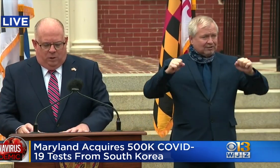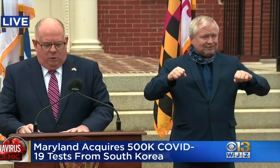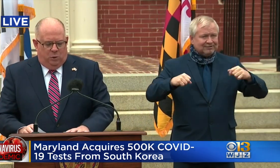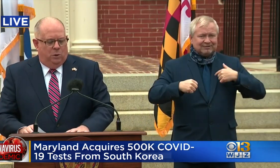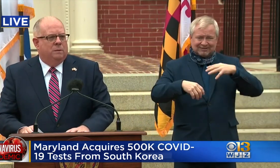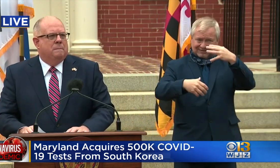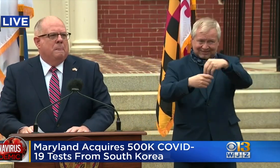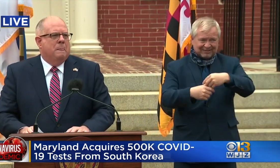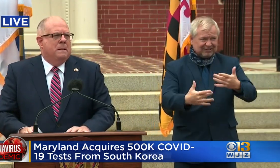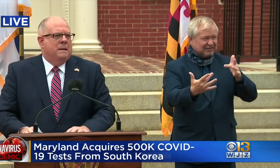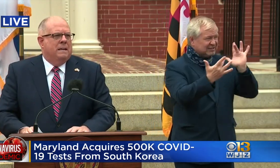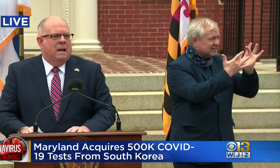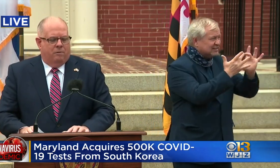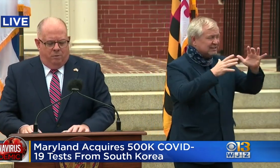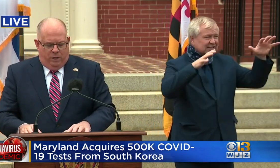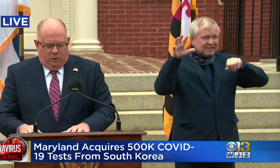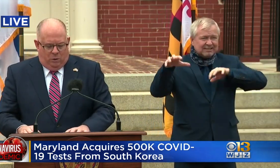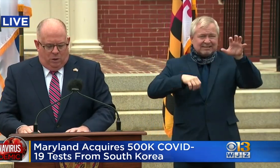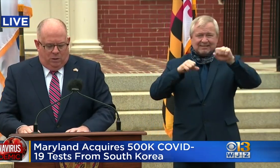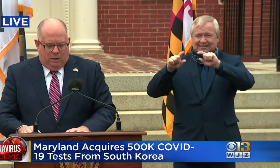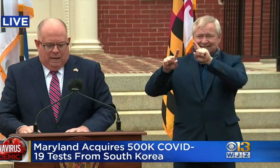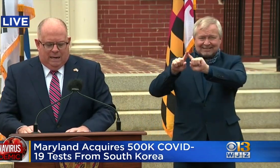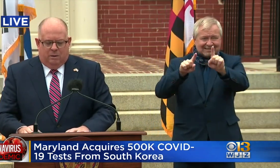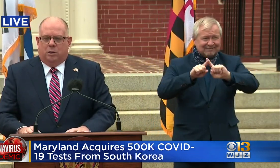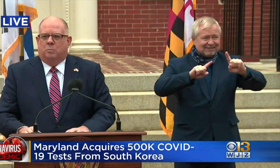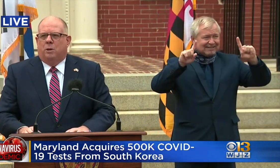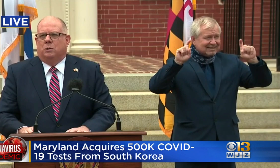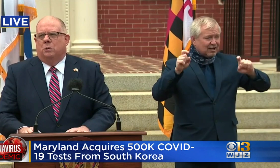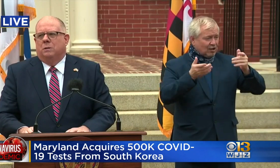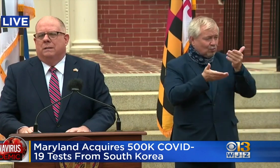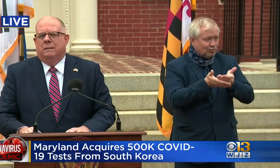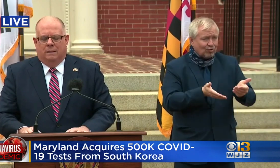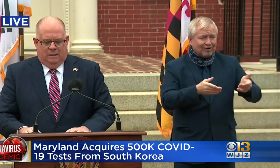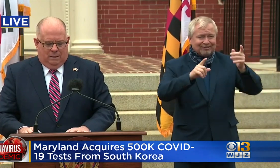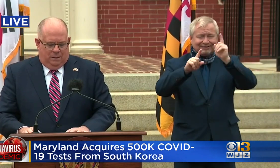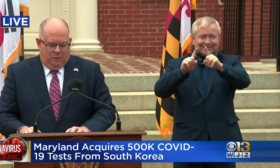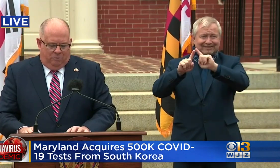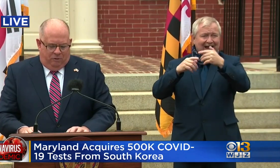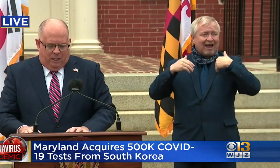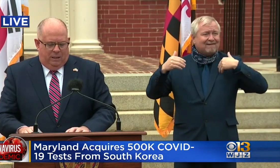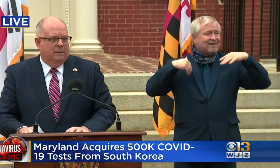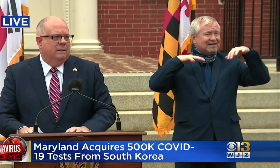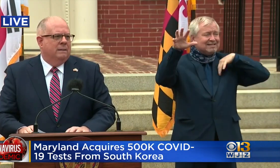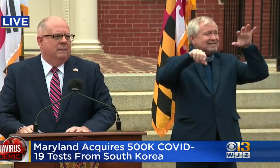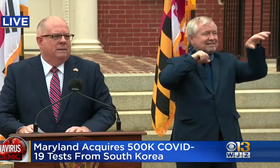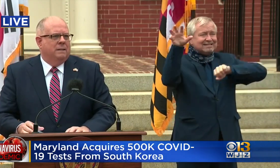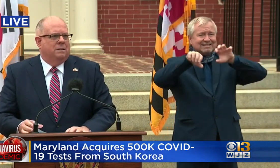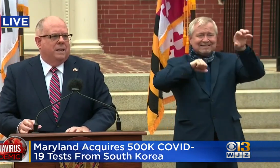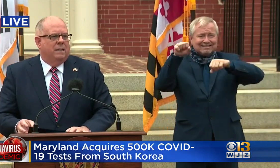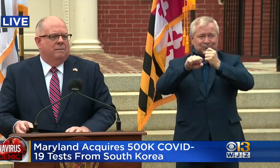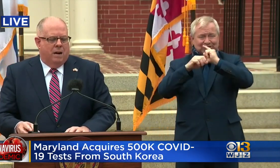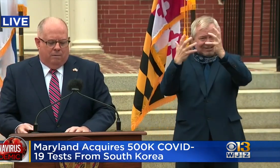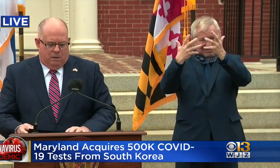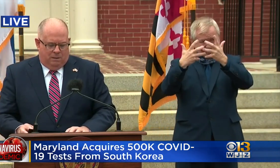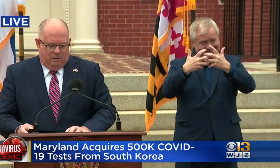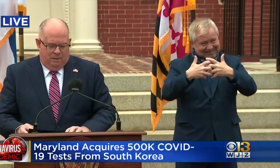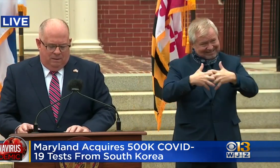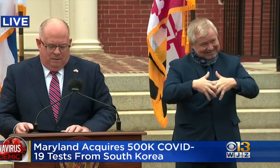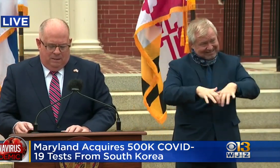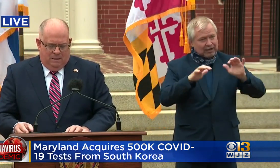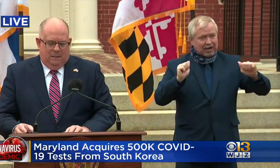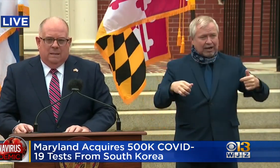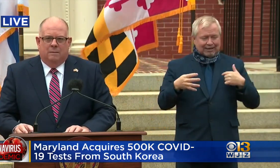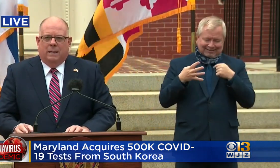every tool and every resource at our disposal to defeat this deadly virus.